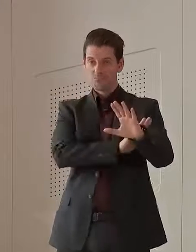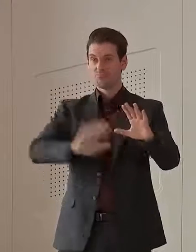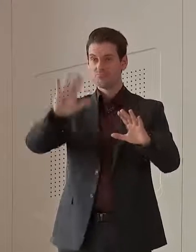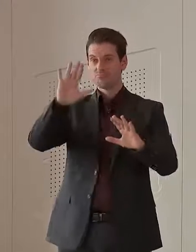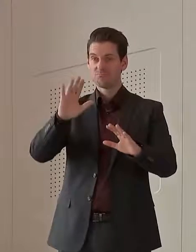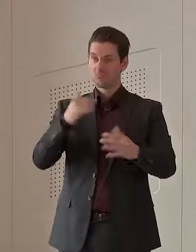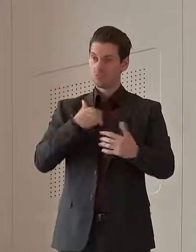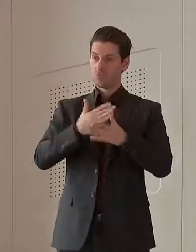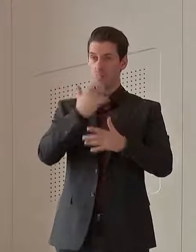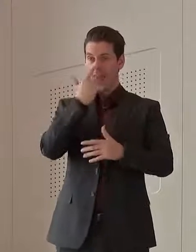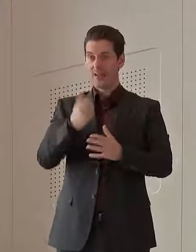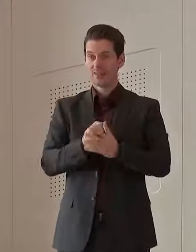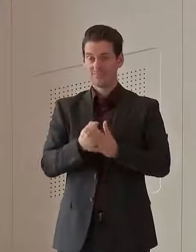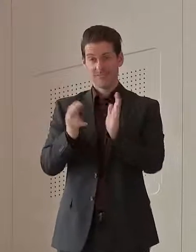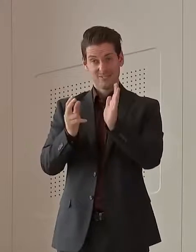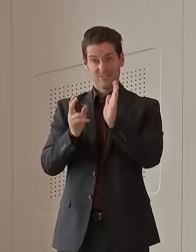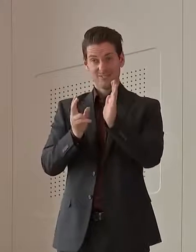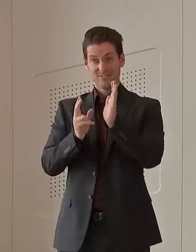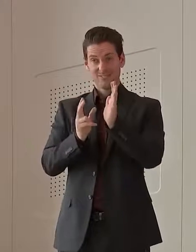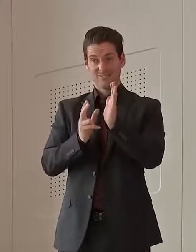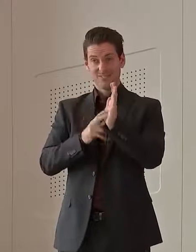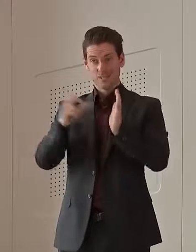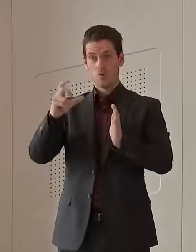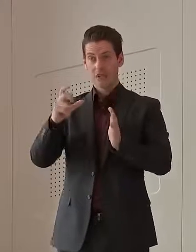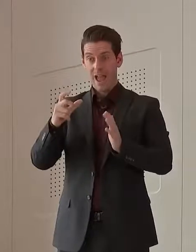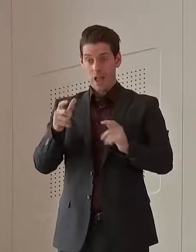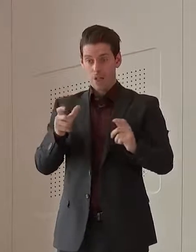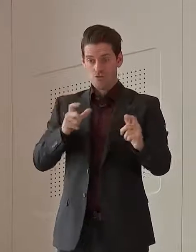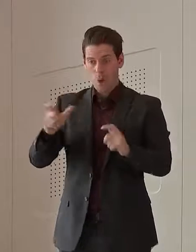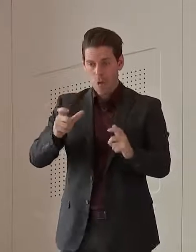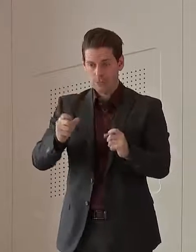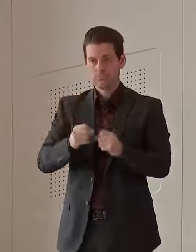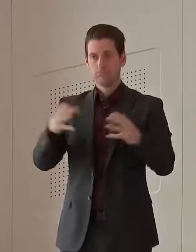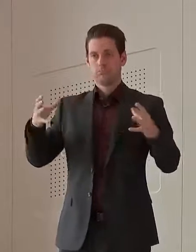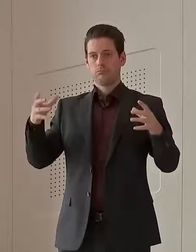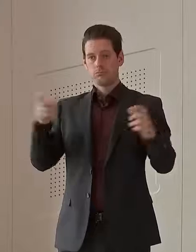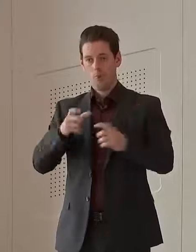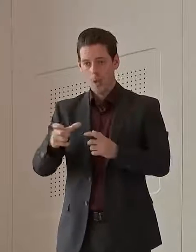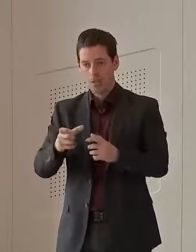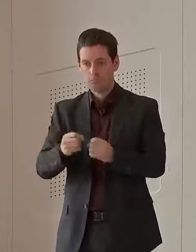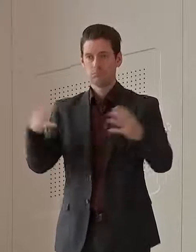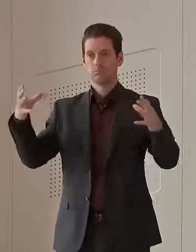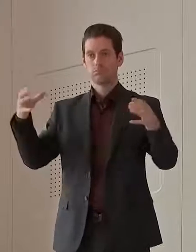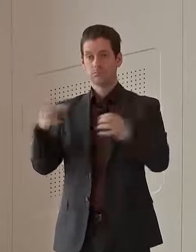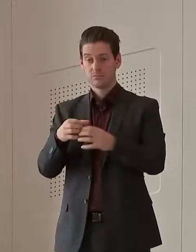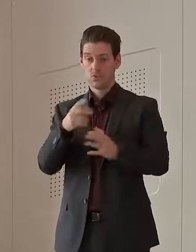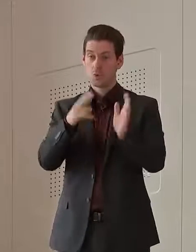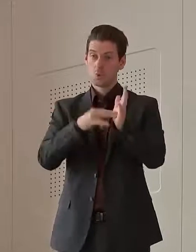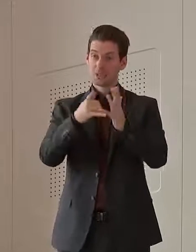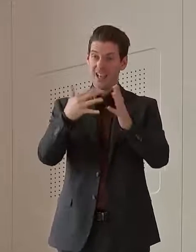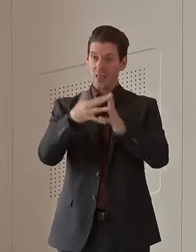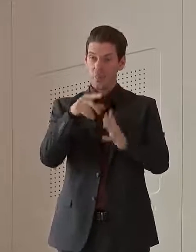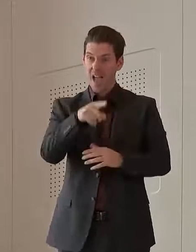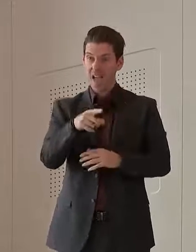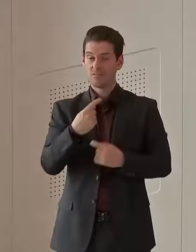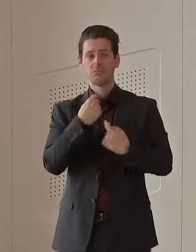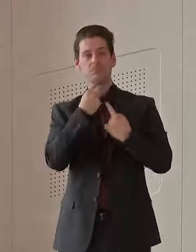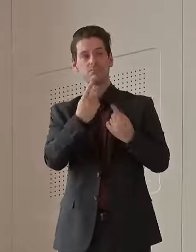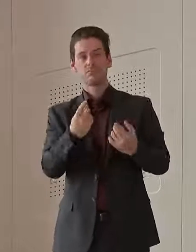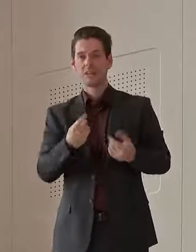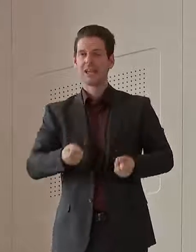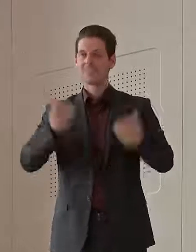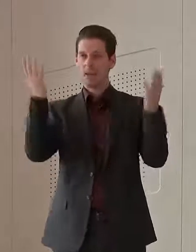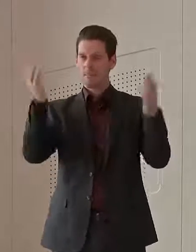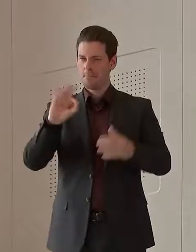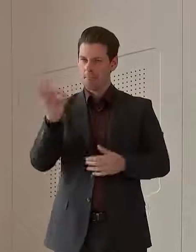Victoria has got under their past outbreaks. And I don't think the people in New South Wales want to give up about getting on top of their current